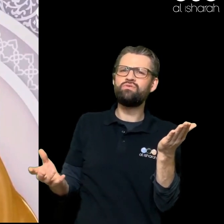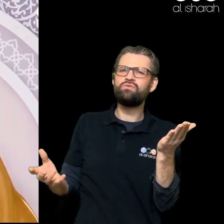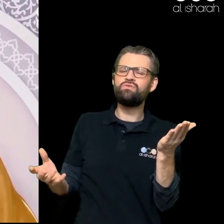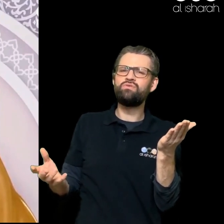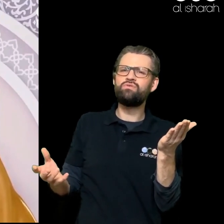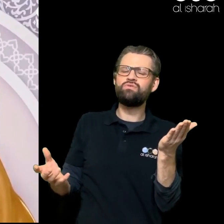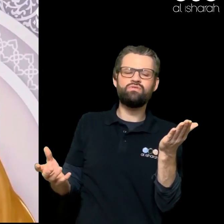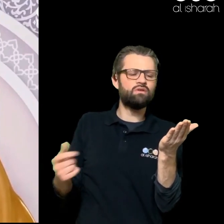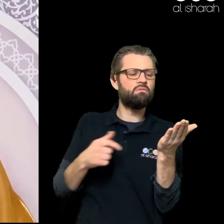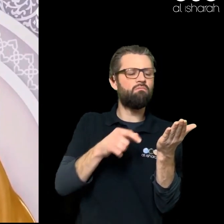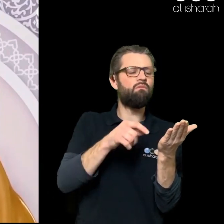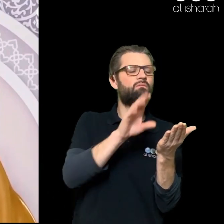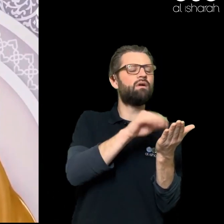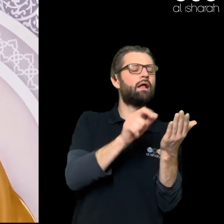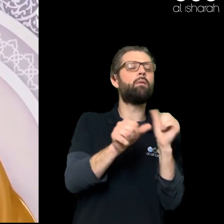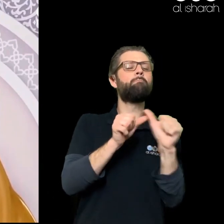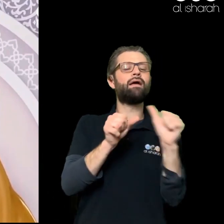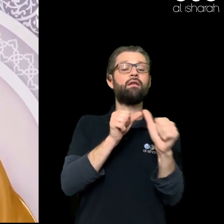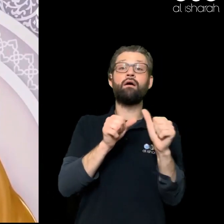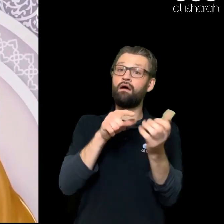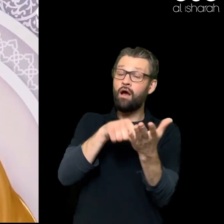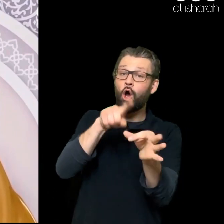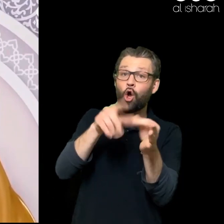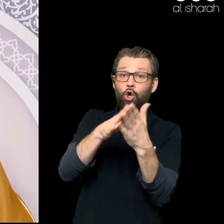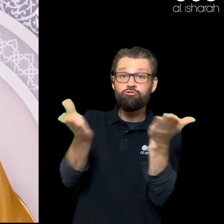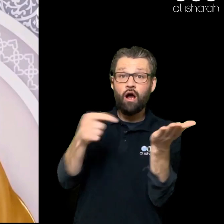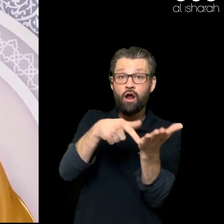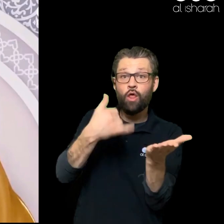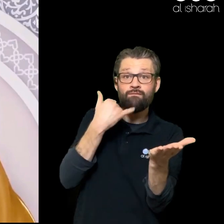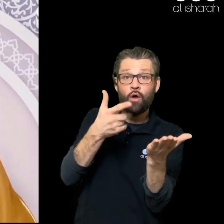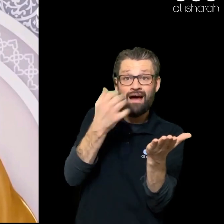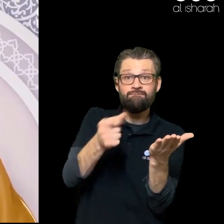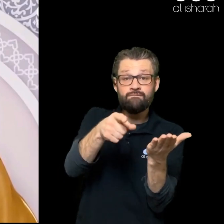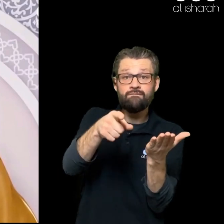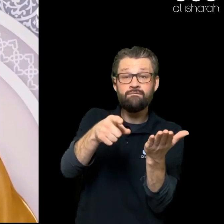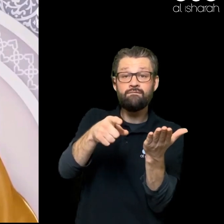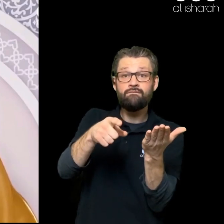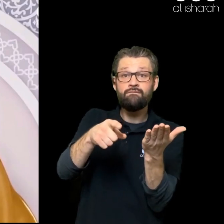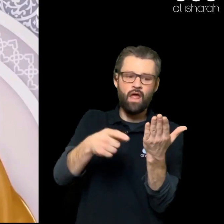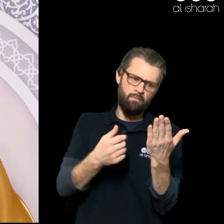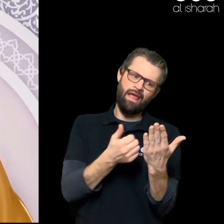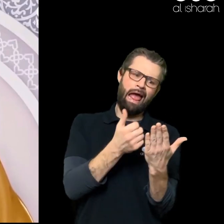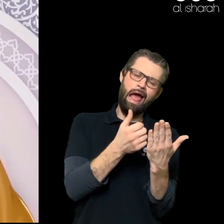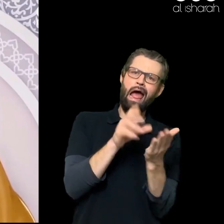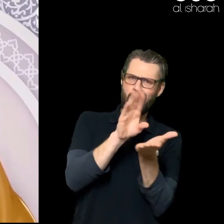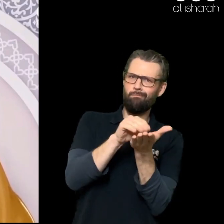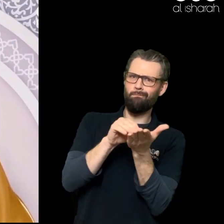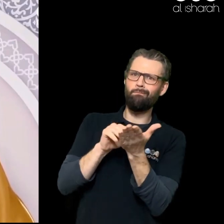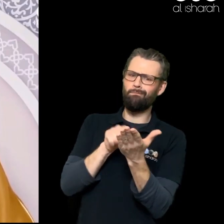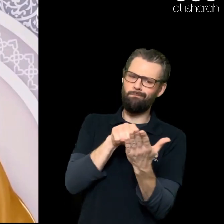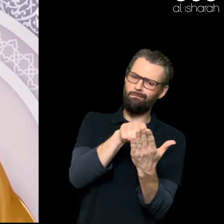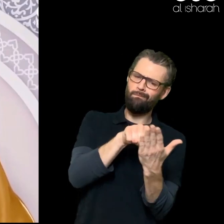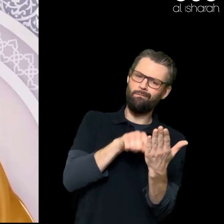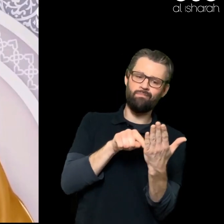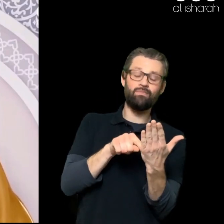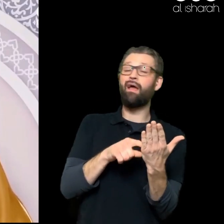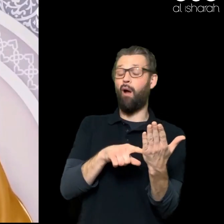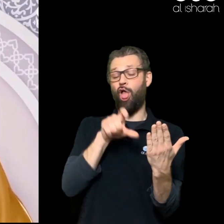The Quran On Our Phones We Have So Many Good Apps On Our Phones That We Never Ever Use And The Ones That Have Foolishness On Them